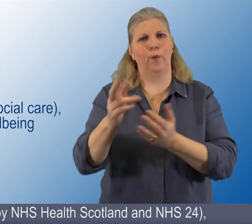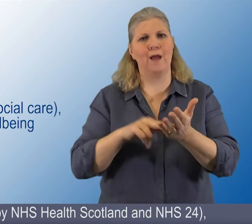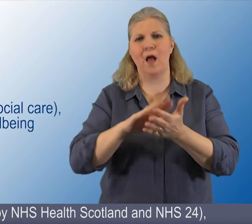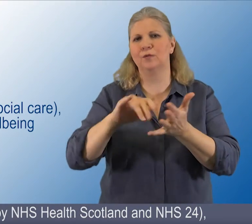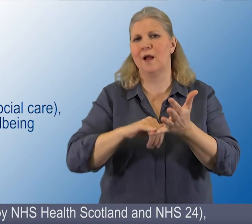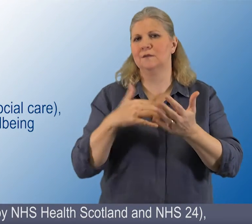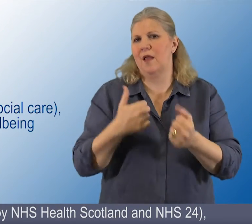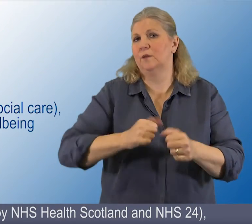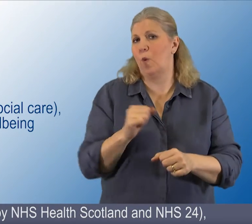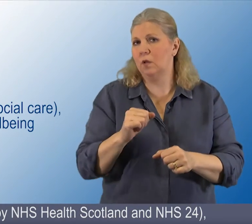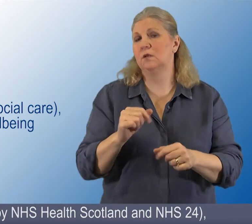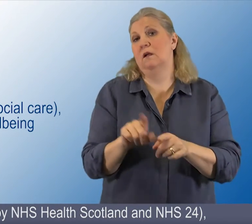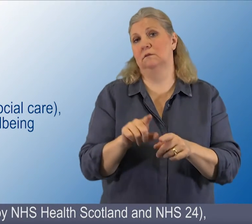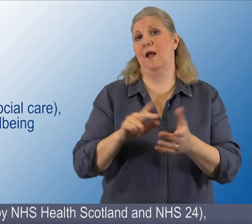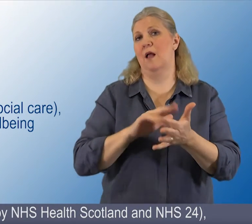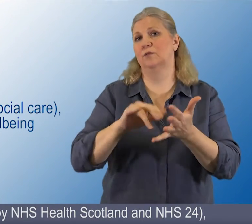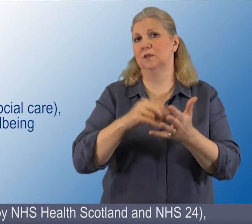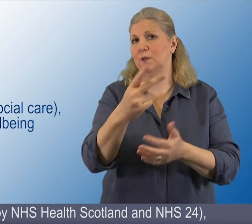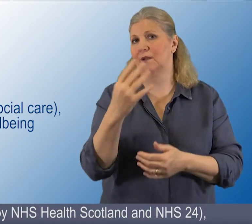by NHS Health Scotland and NHS 24.